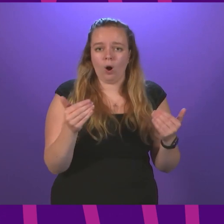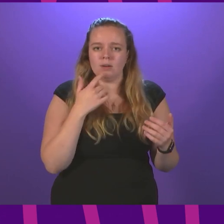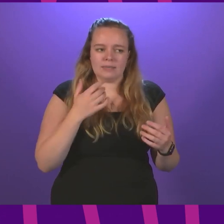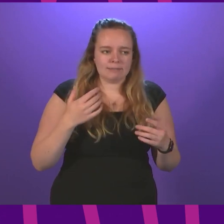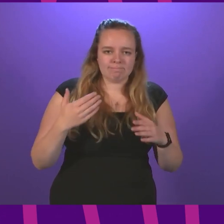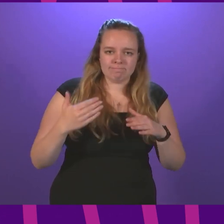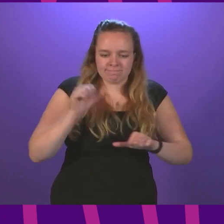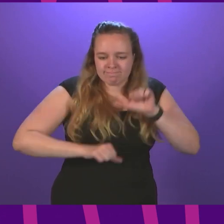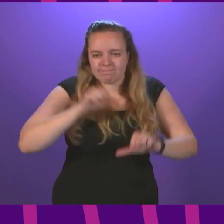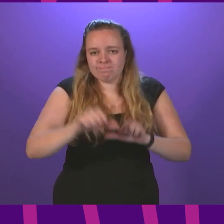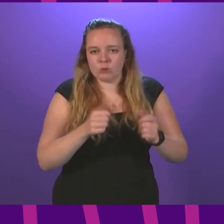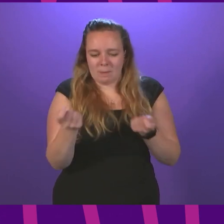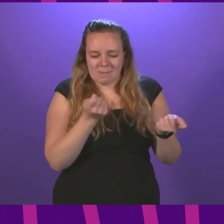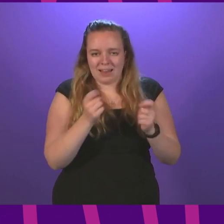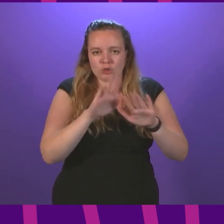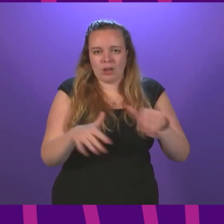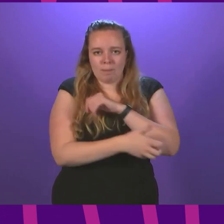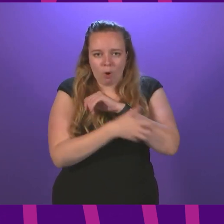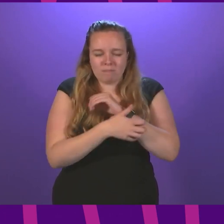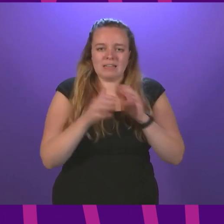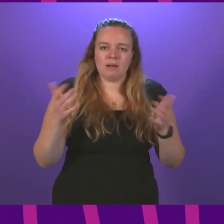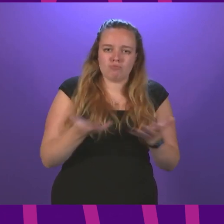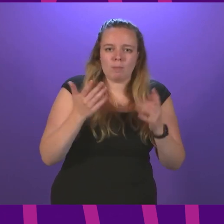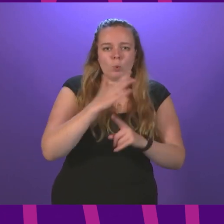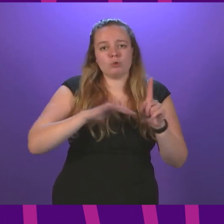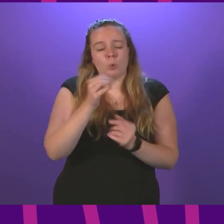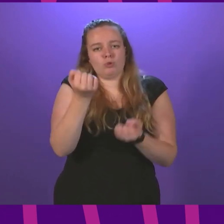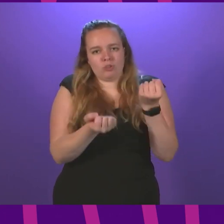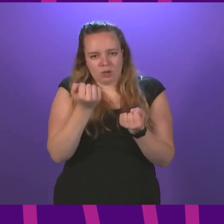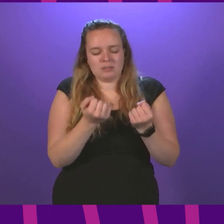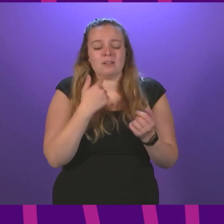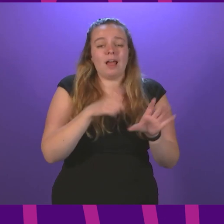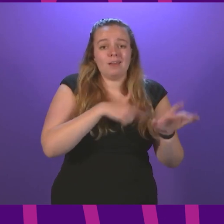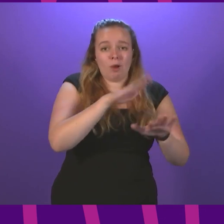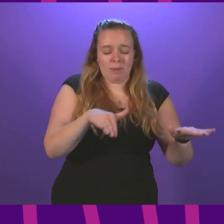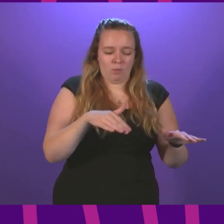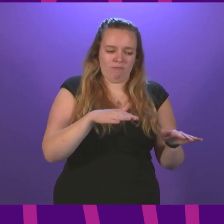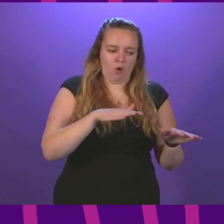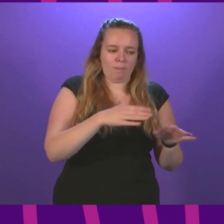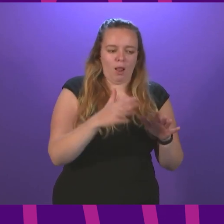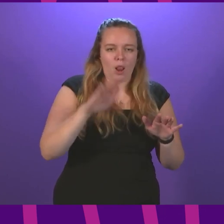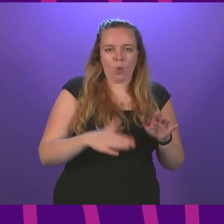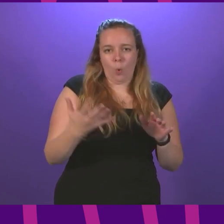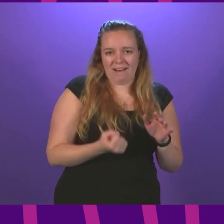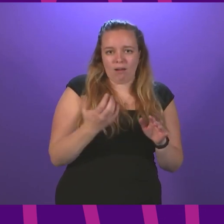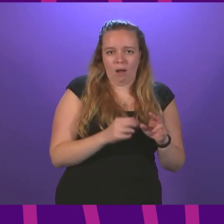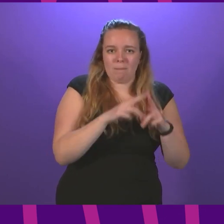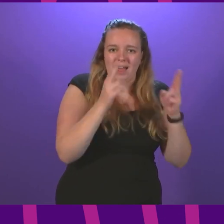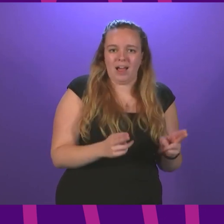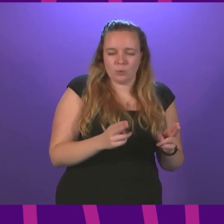steps to tackle child poverty, promote social justice and level the playing field for young people from low-income backgrounds and their families.